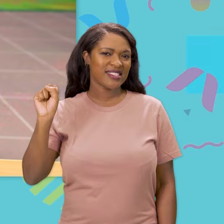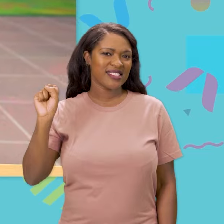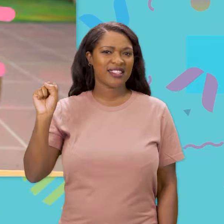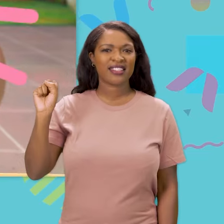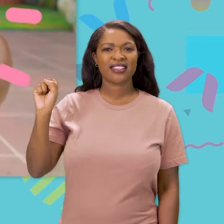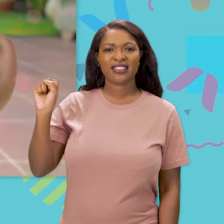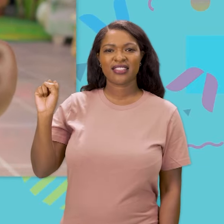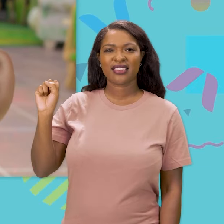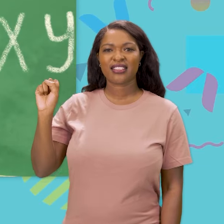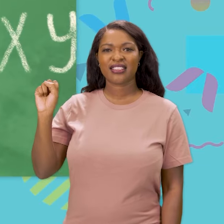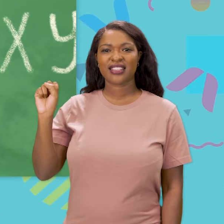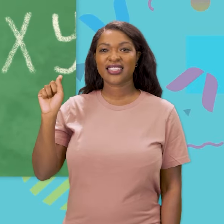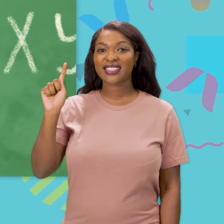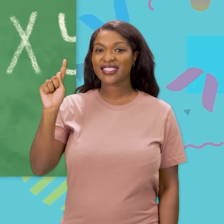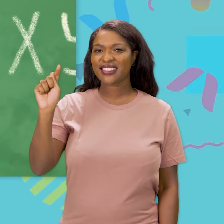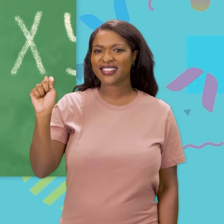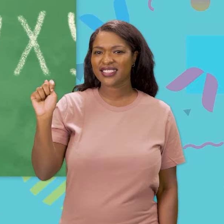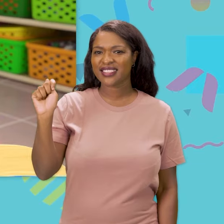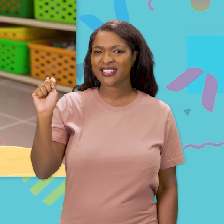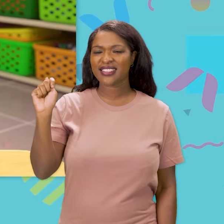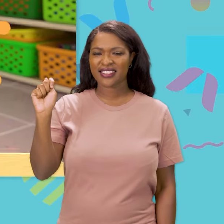S, T,